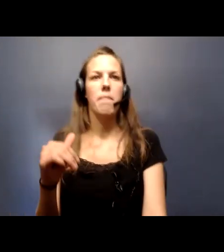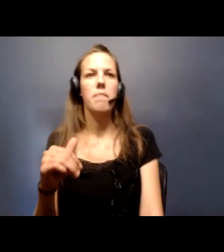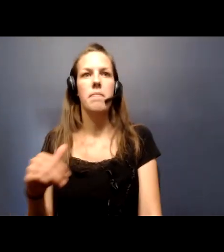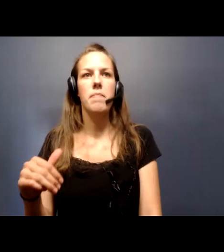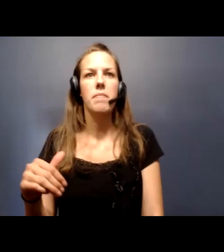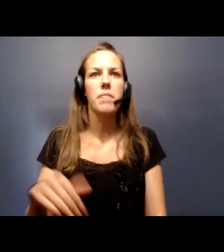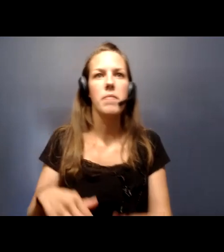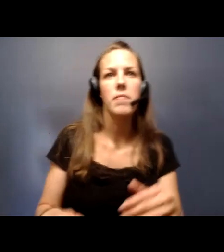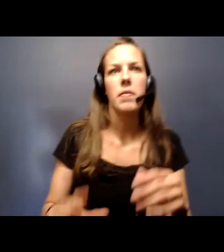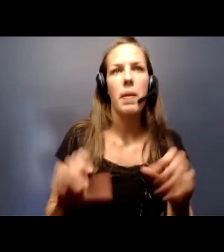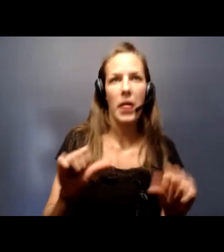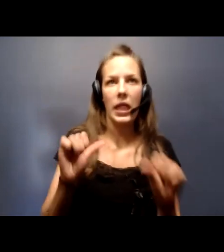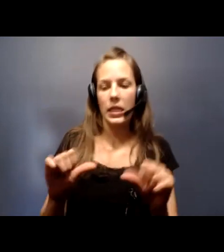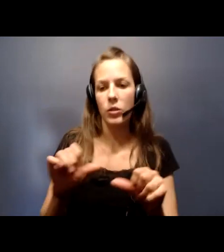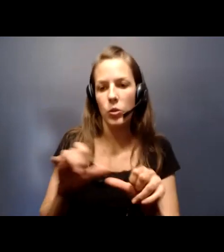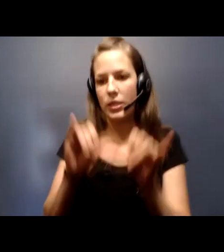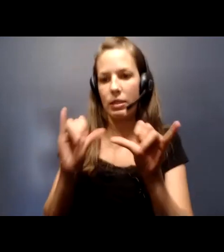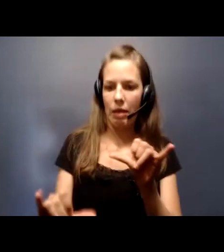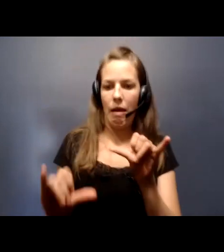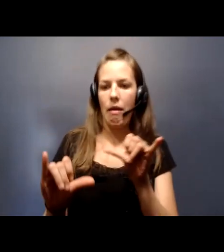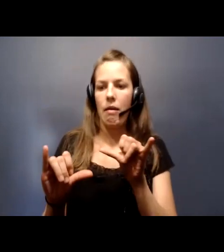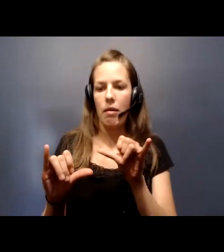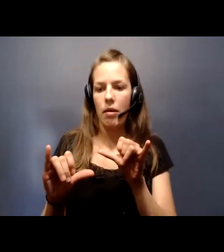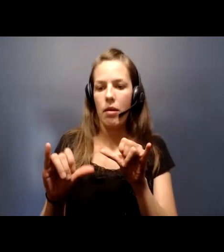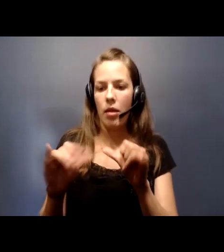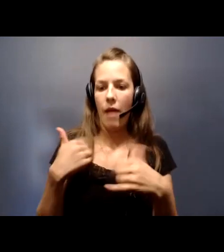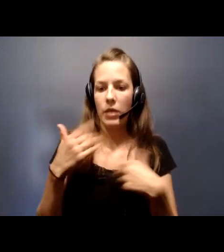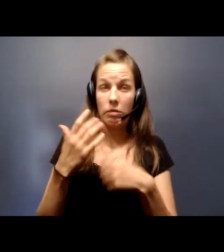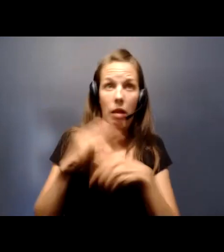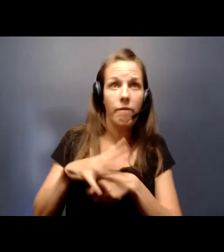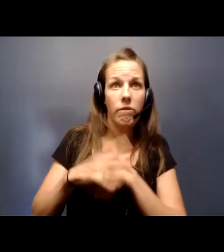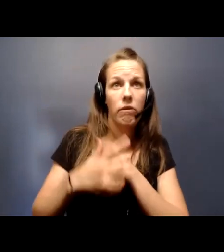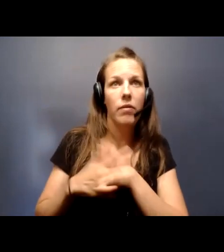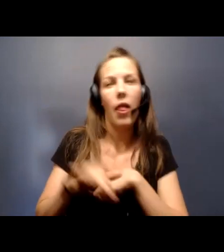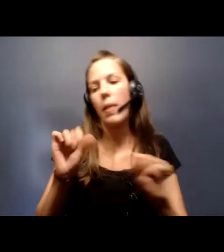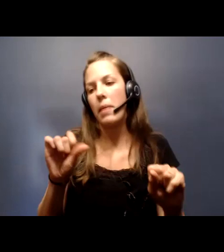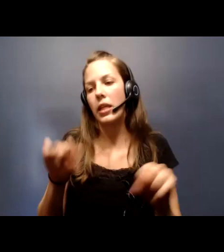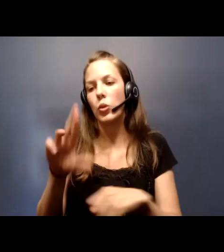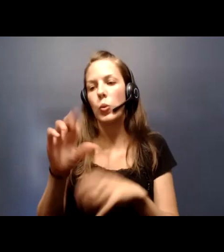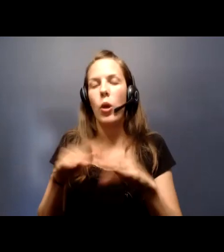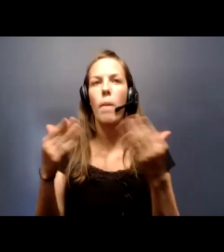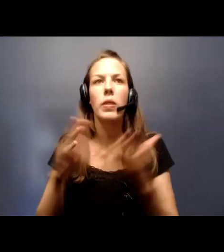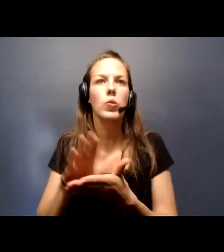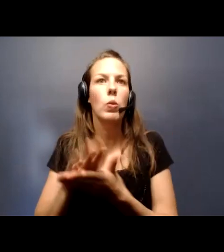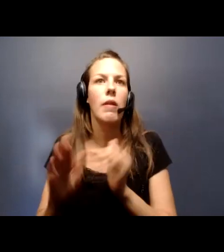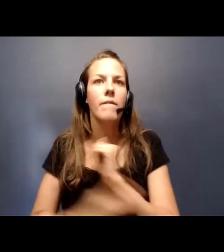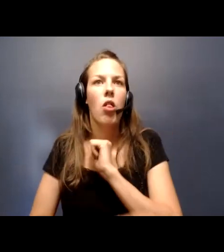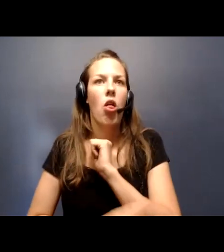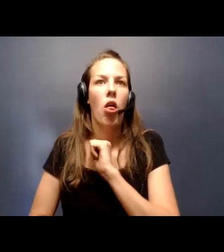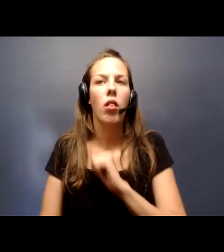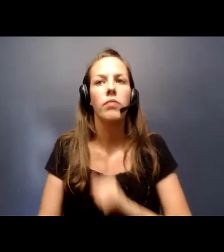to reopen our schools for the fall session.